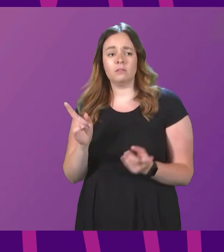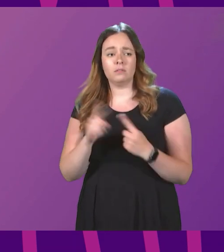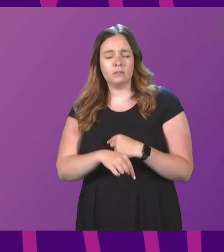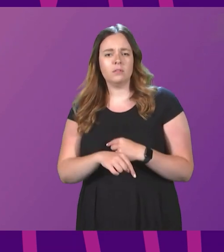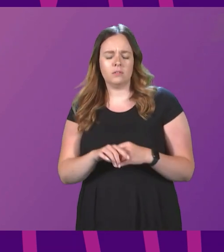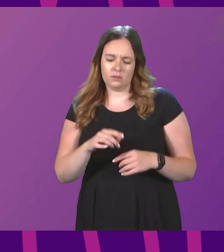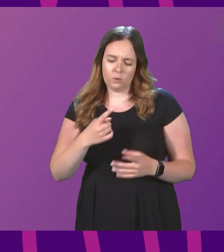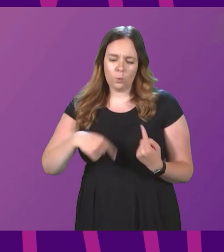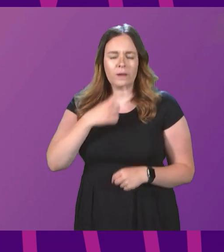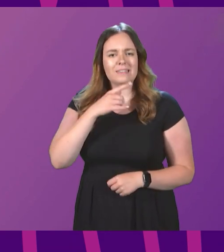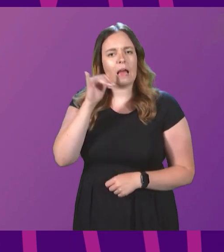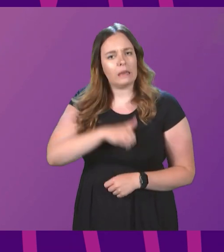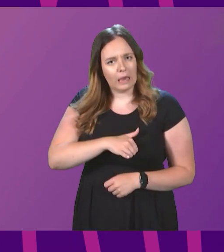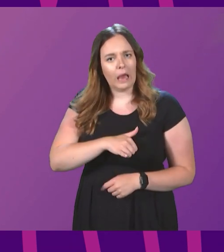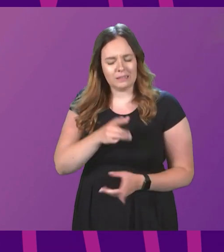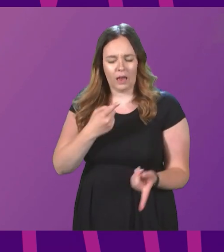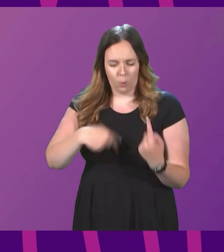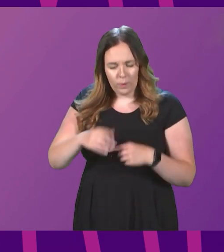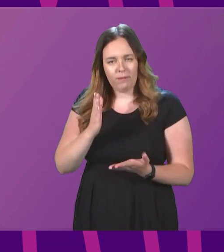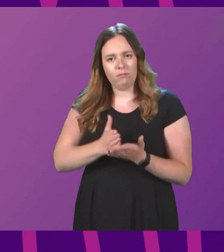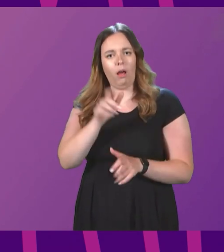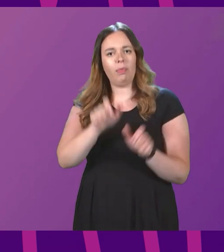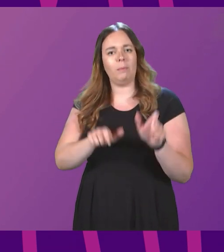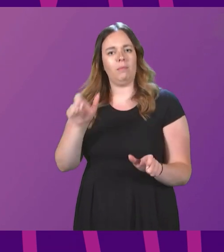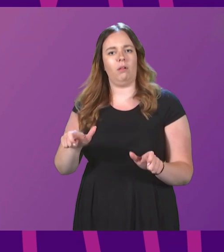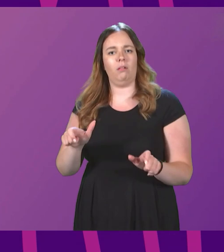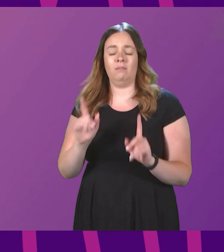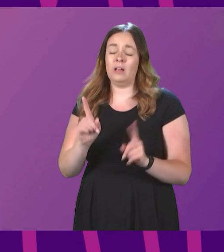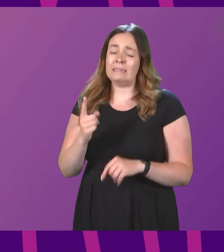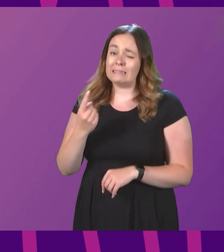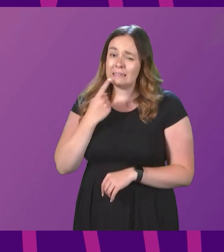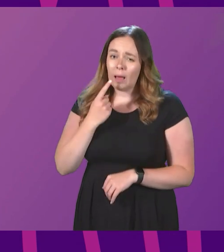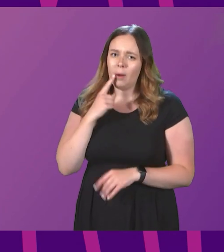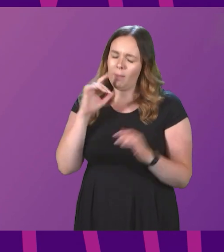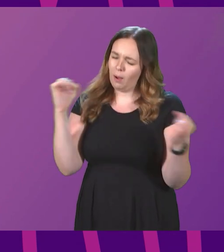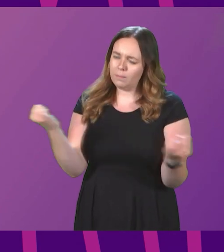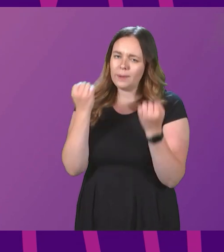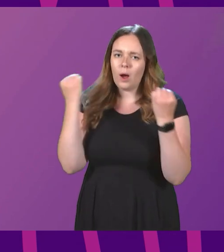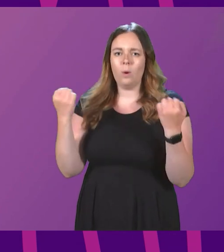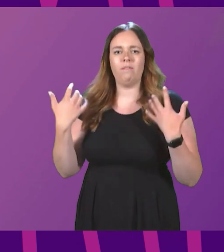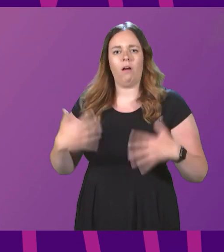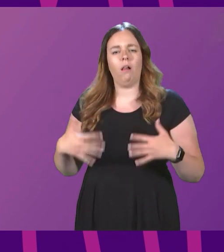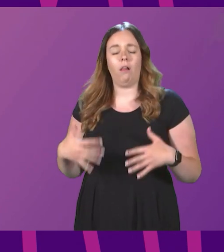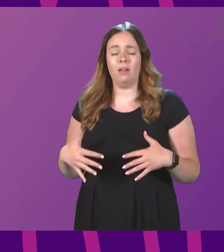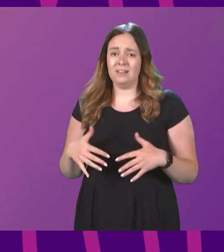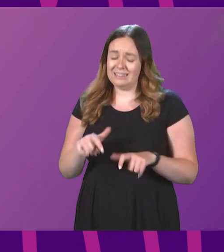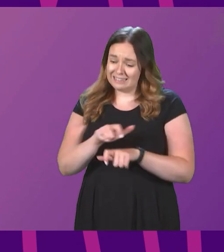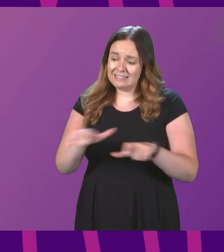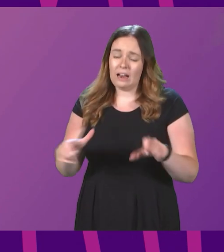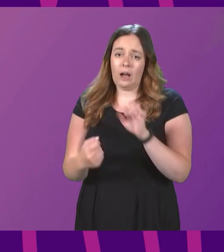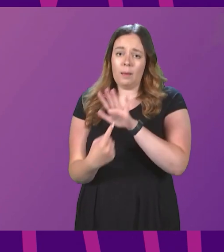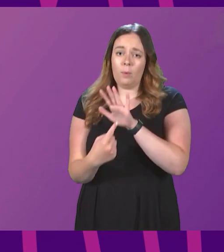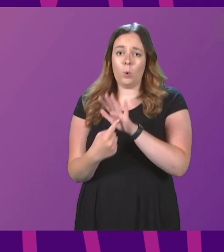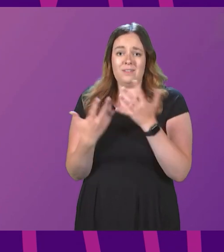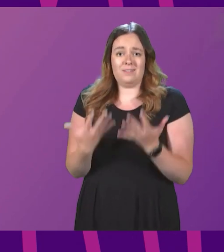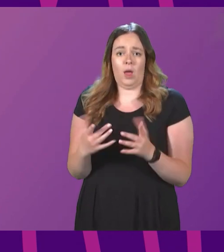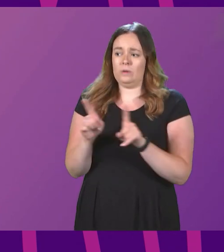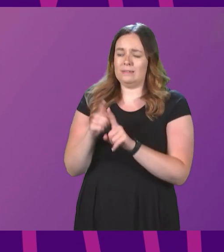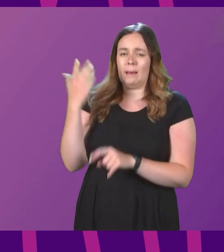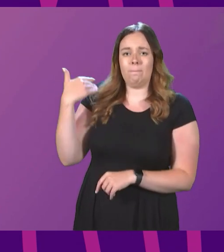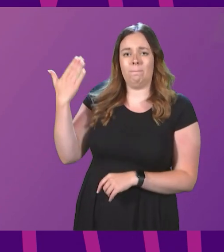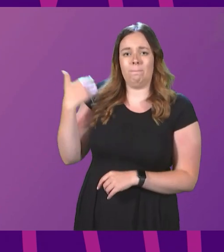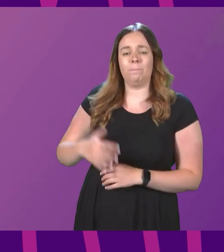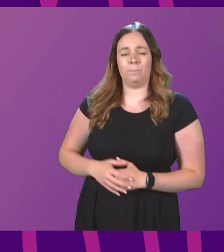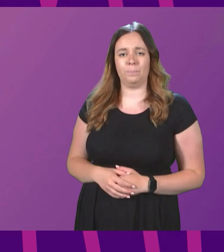Well, we say yes and we are the people, was simple but powerful and it is as relevant now as it was then.